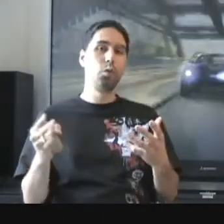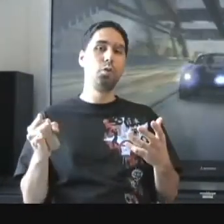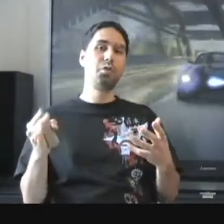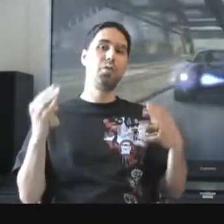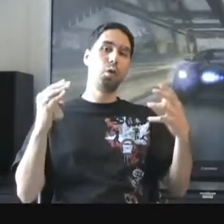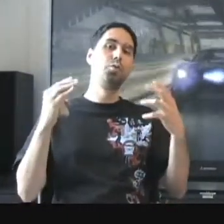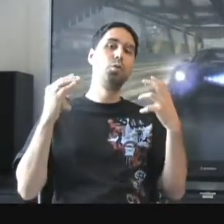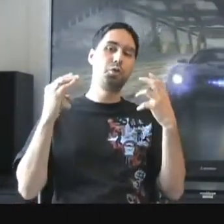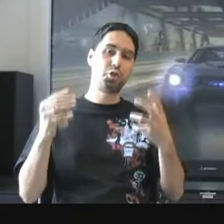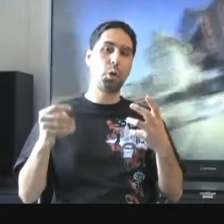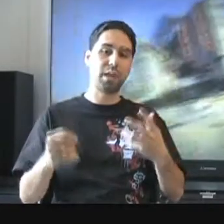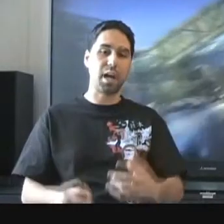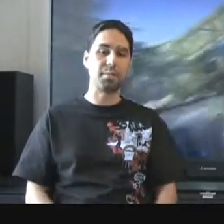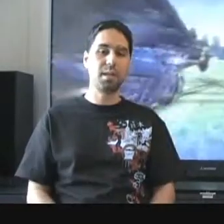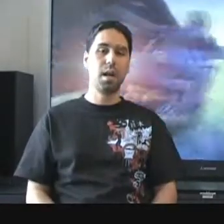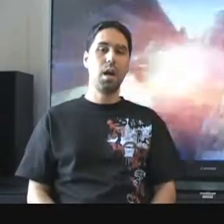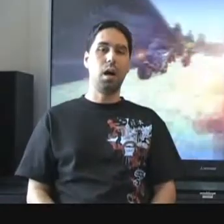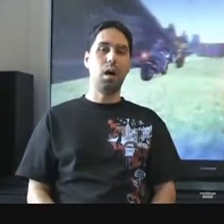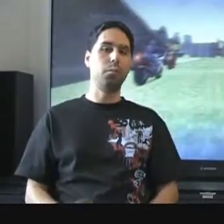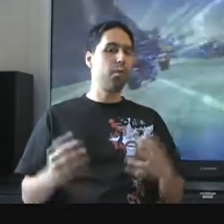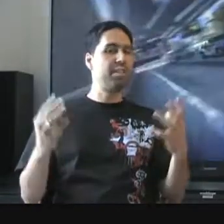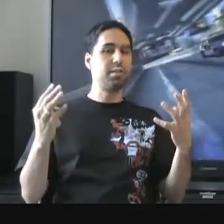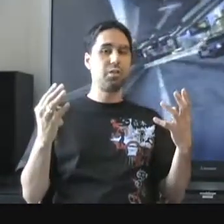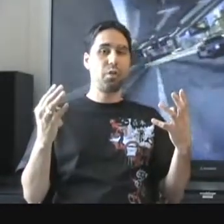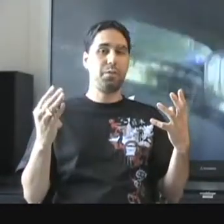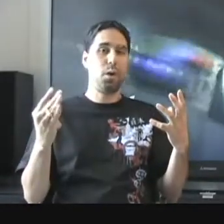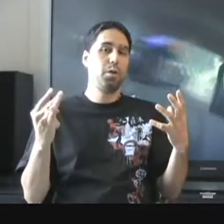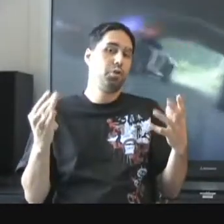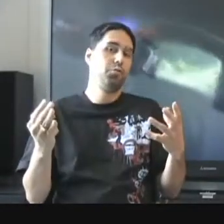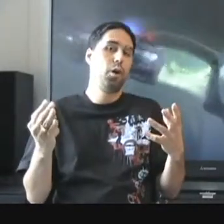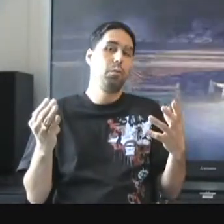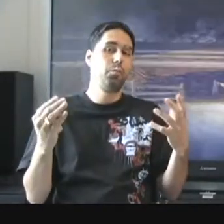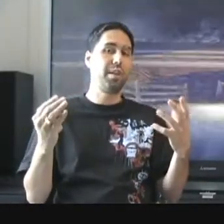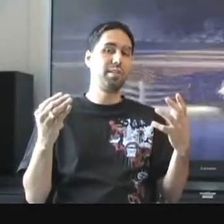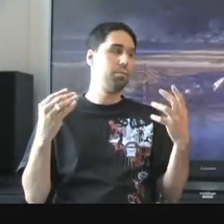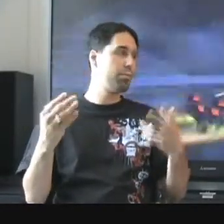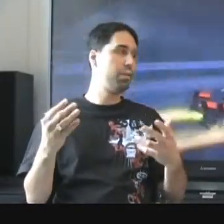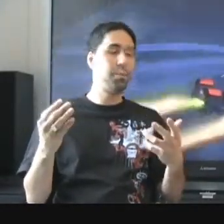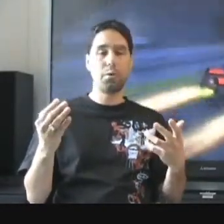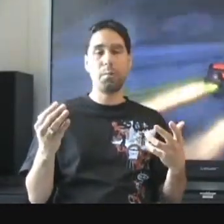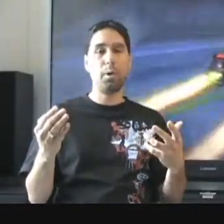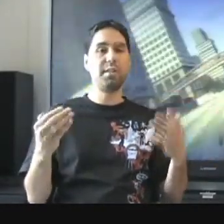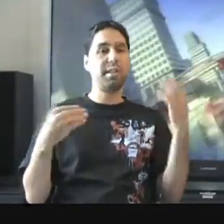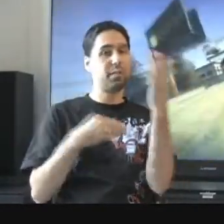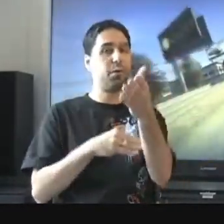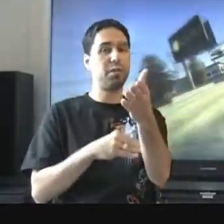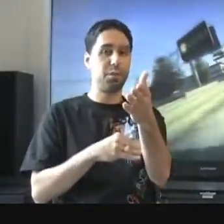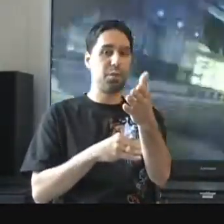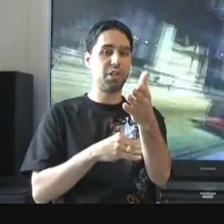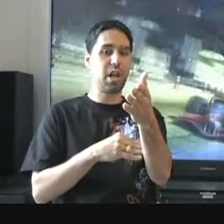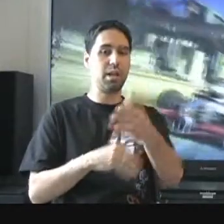rules and road rules show times. Races are straight forward. You just run them, race them. Computer opponents get first to the finish line.